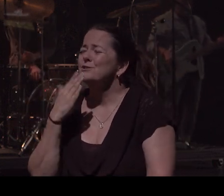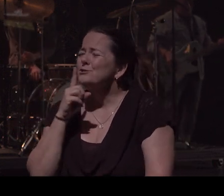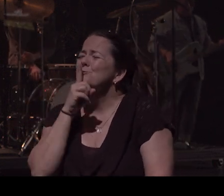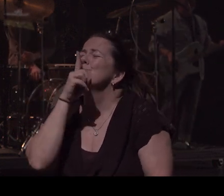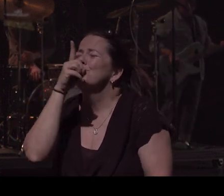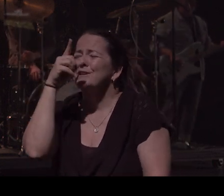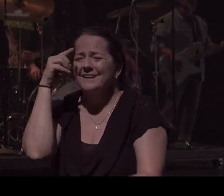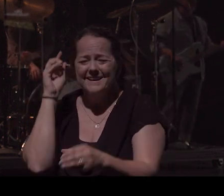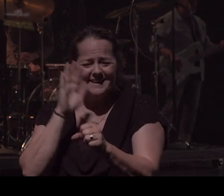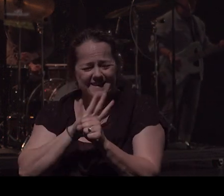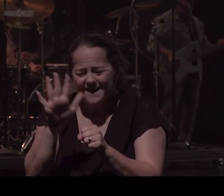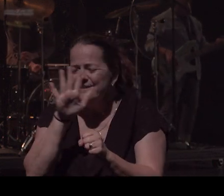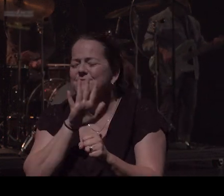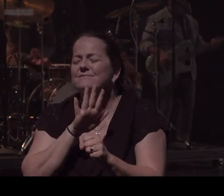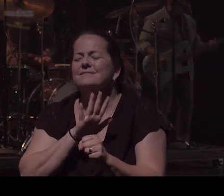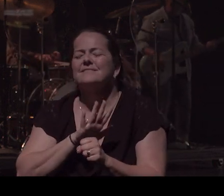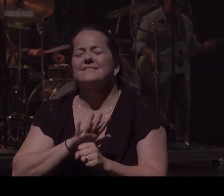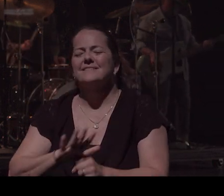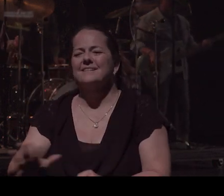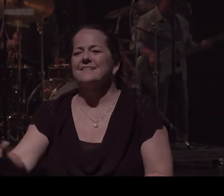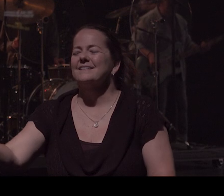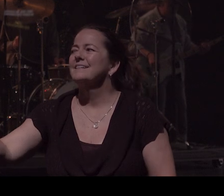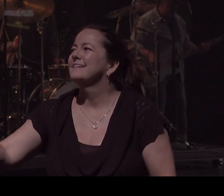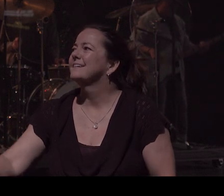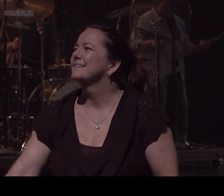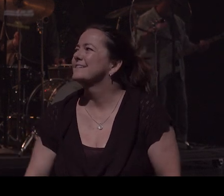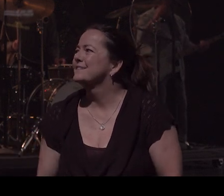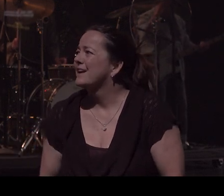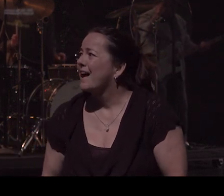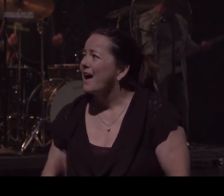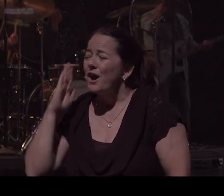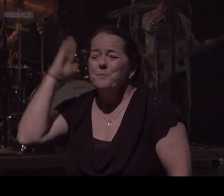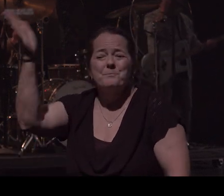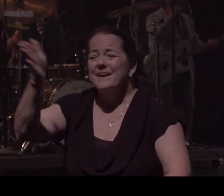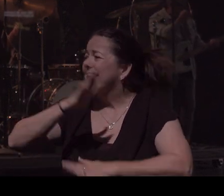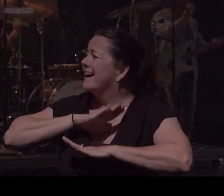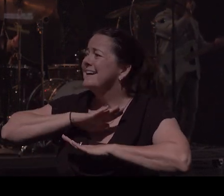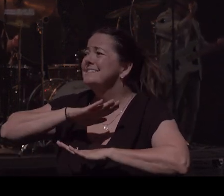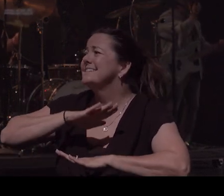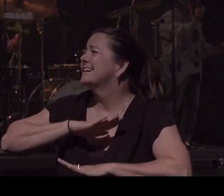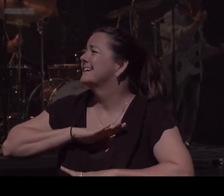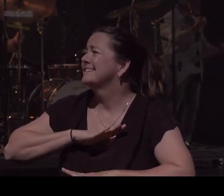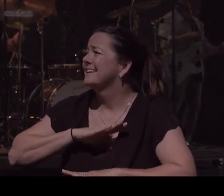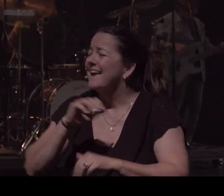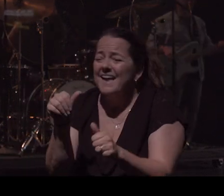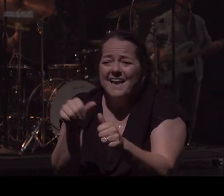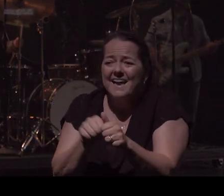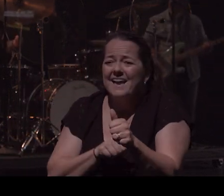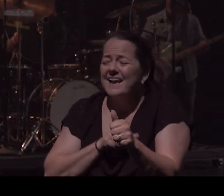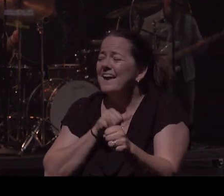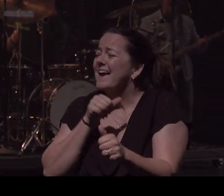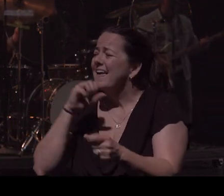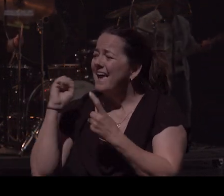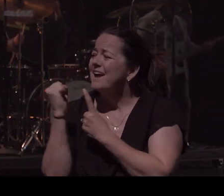So I will be, I will be content In every